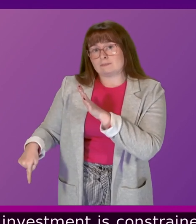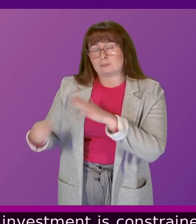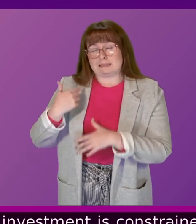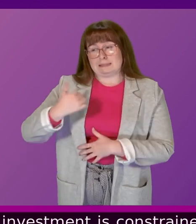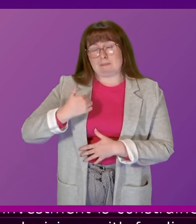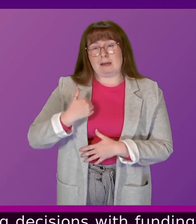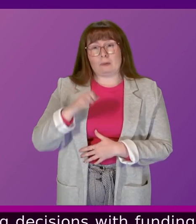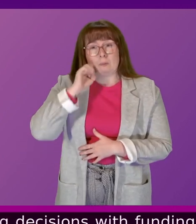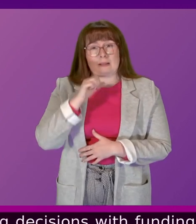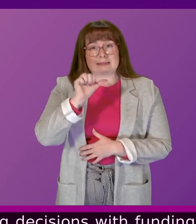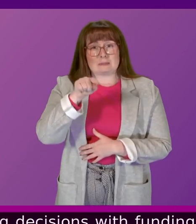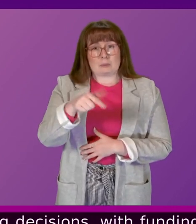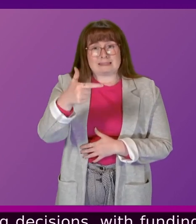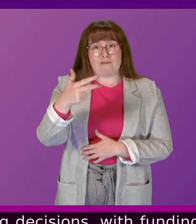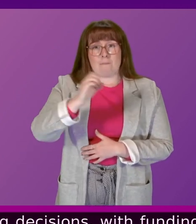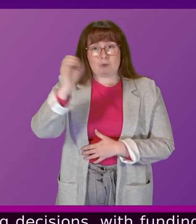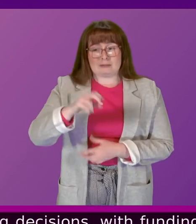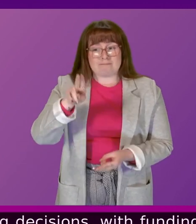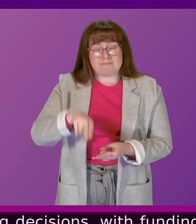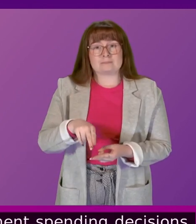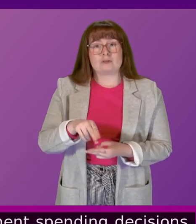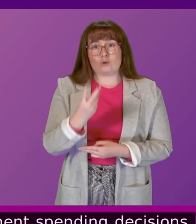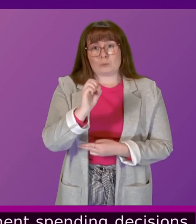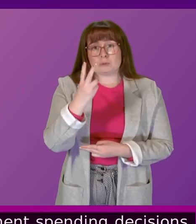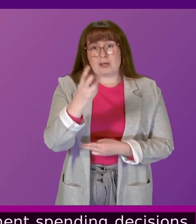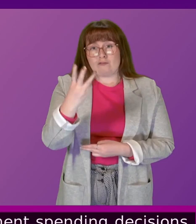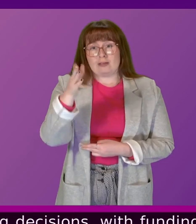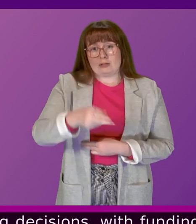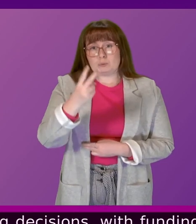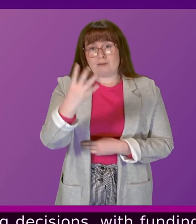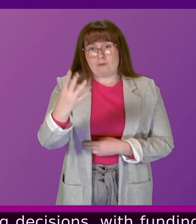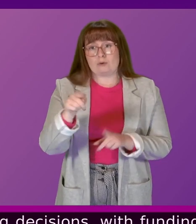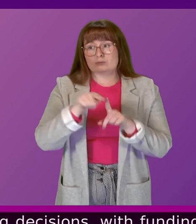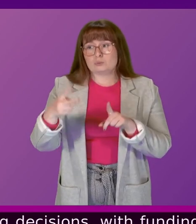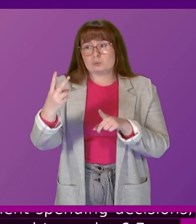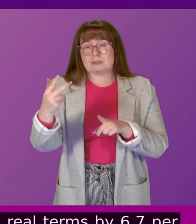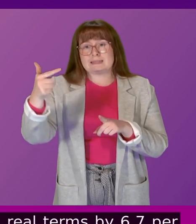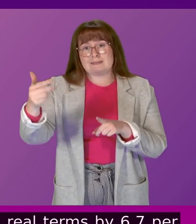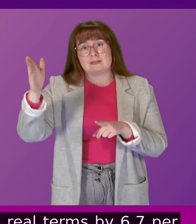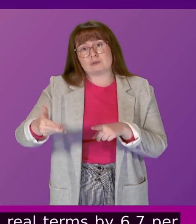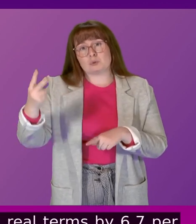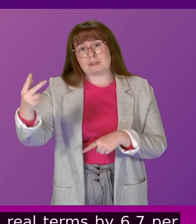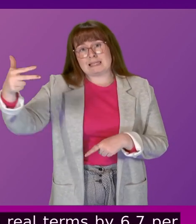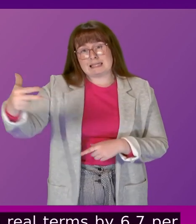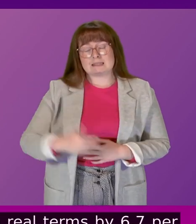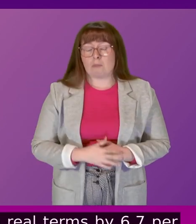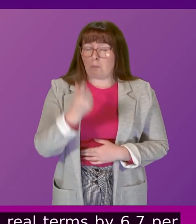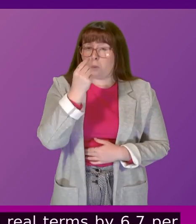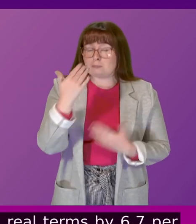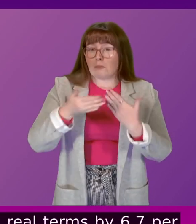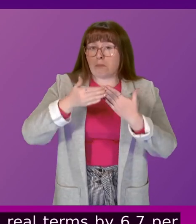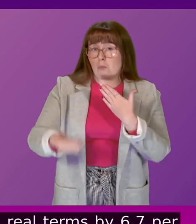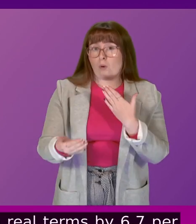terms by 6.7% between 2023-2024 and 2023-2028, and potentially more, given